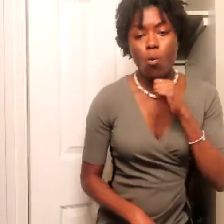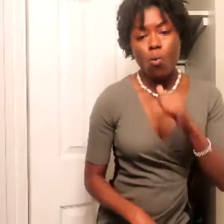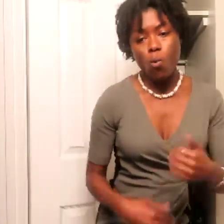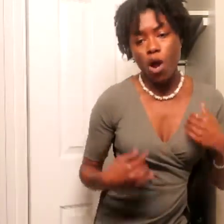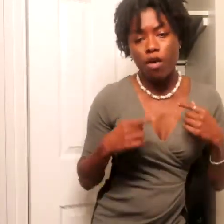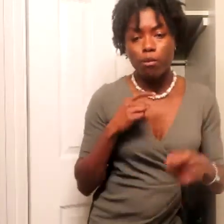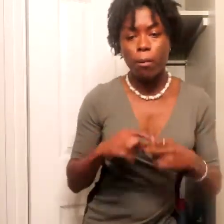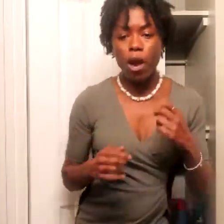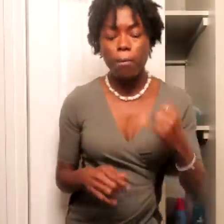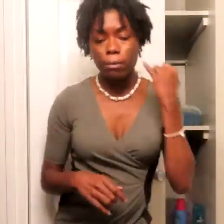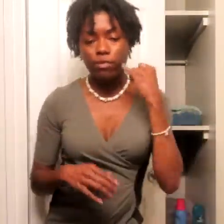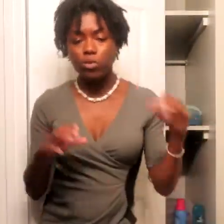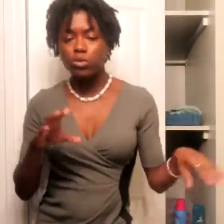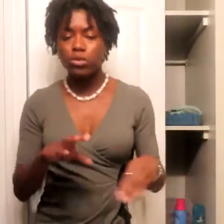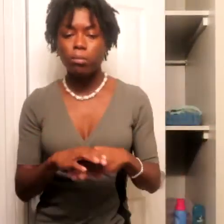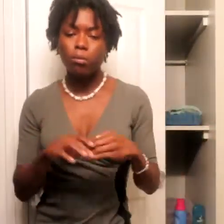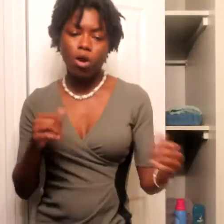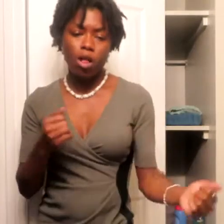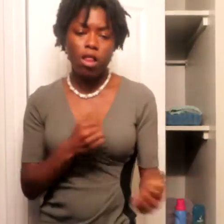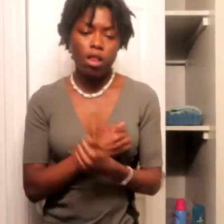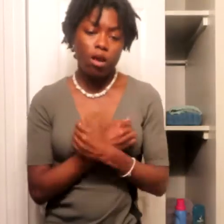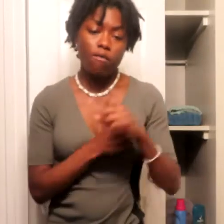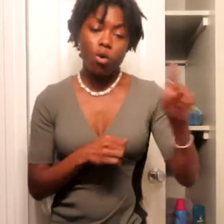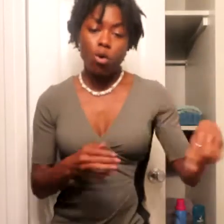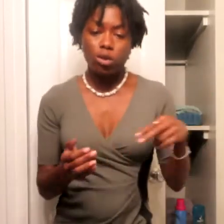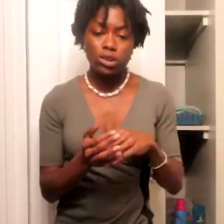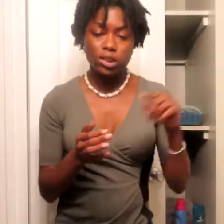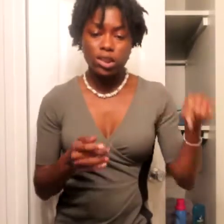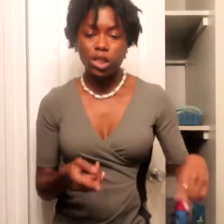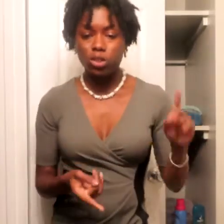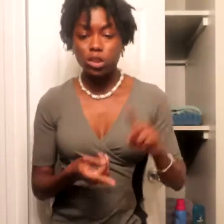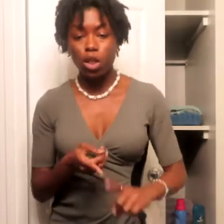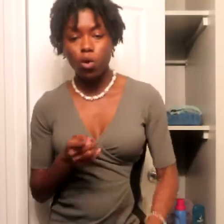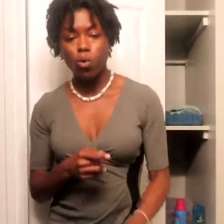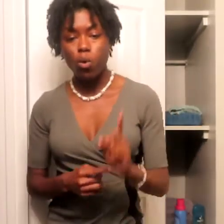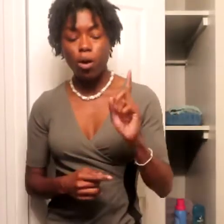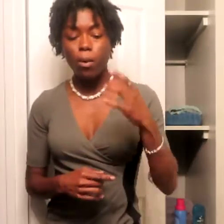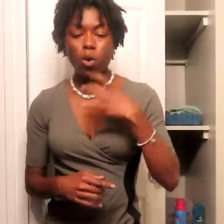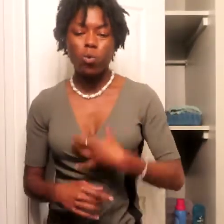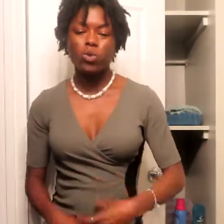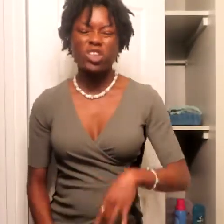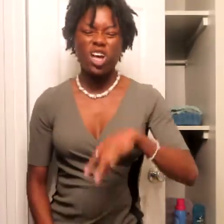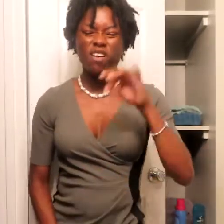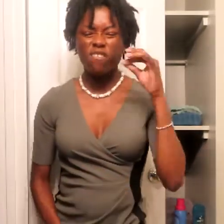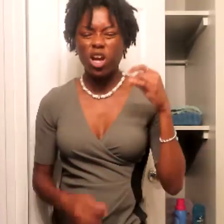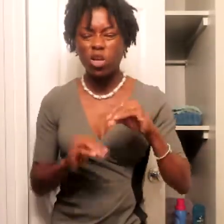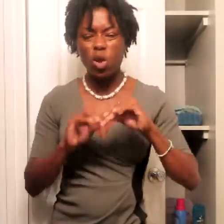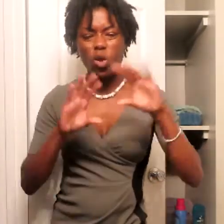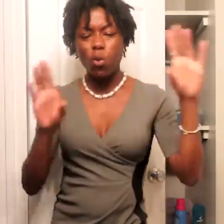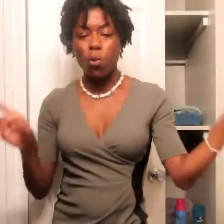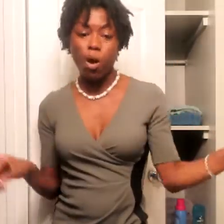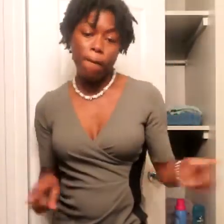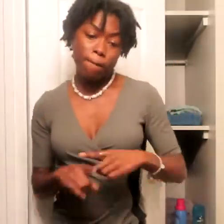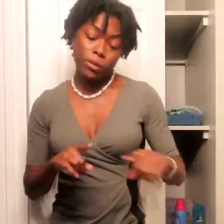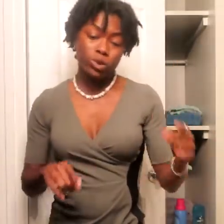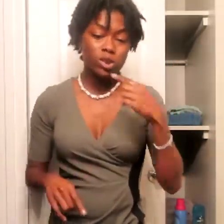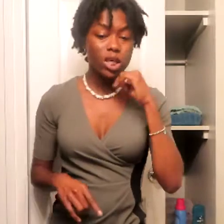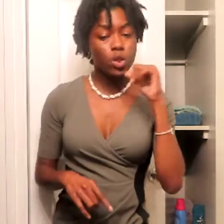But it's a problem If it was one or another Only stand down till I go I'm still looking for your glory But you say